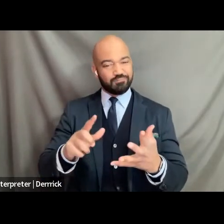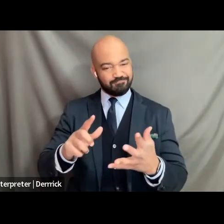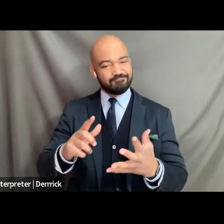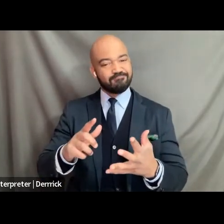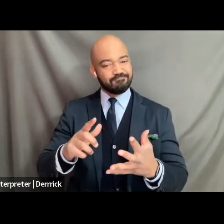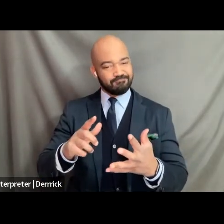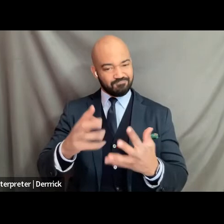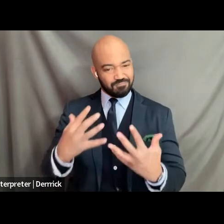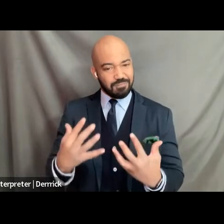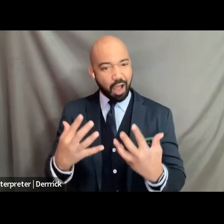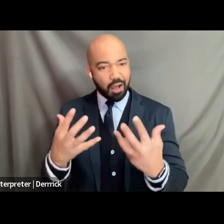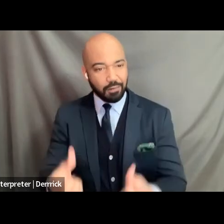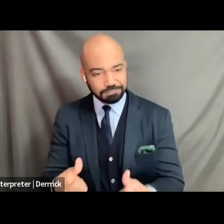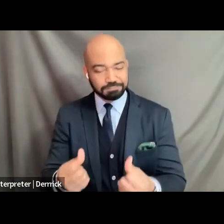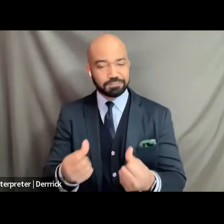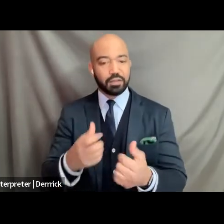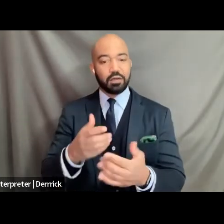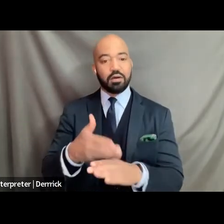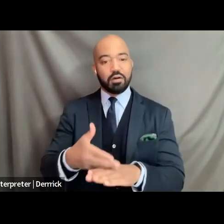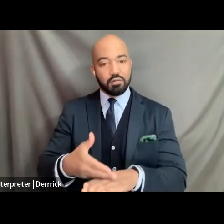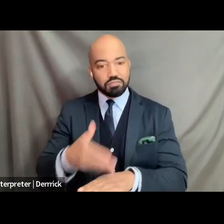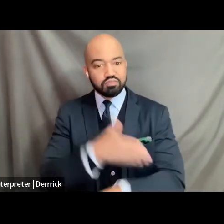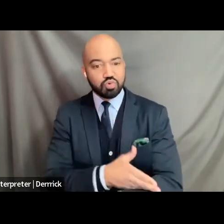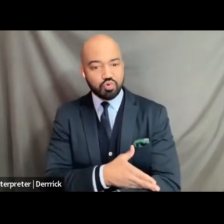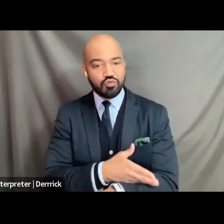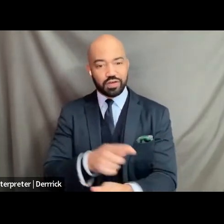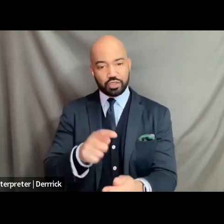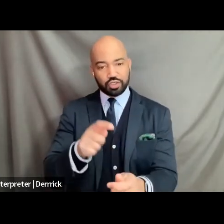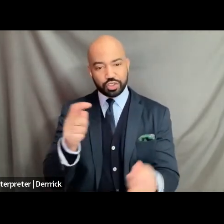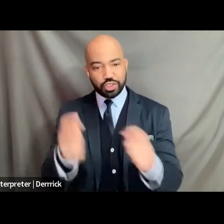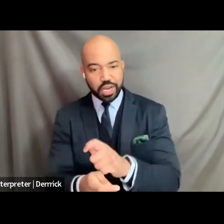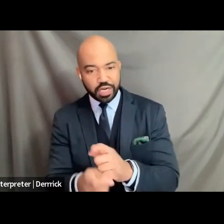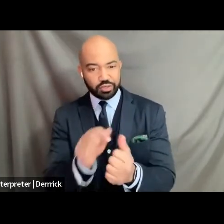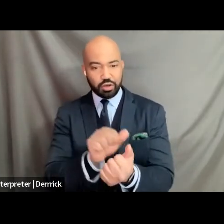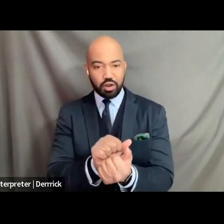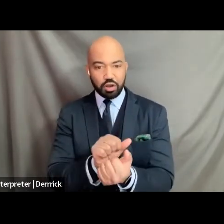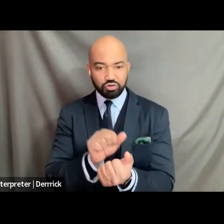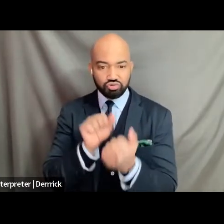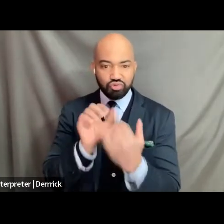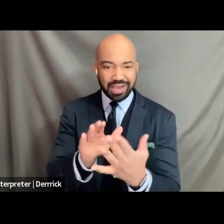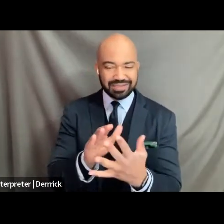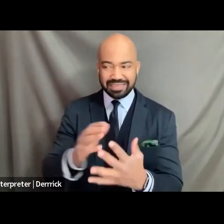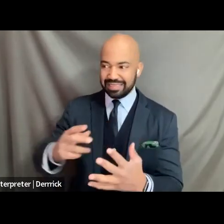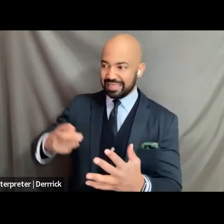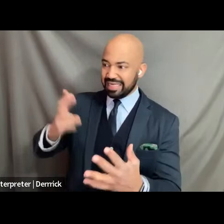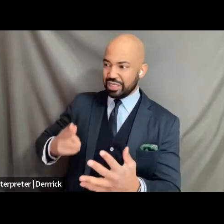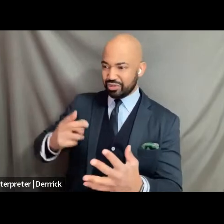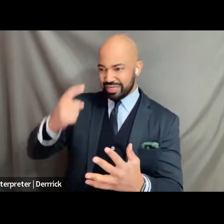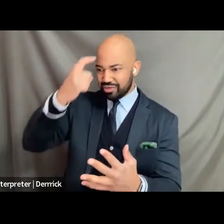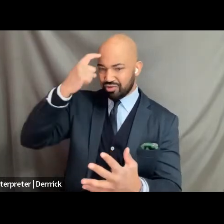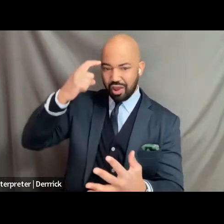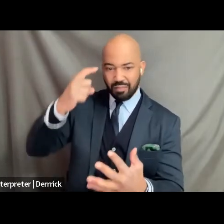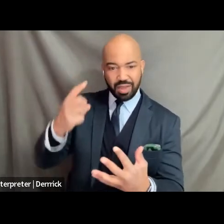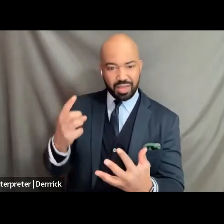be restored addressed transformed healed we are at discourse with ourselves because